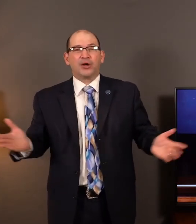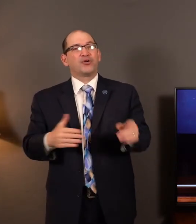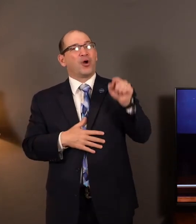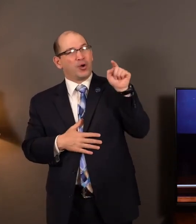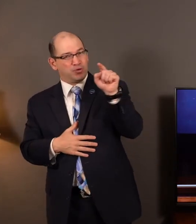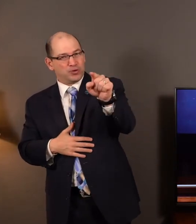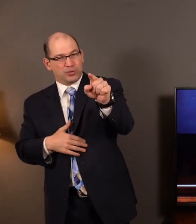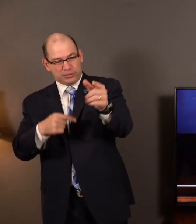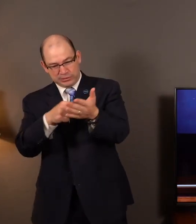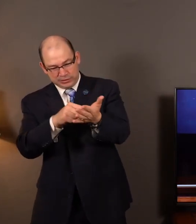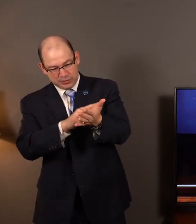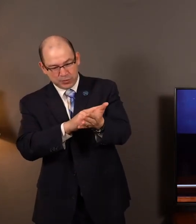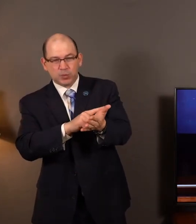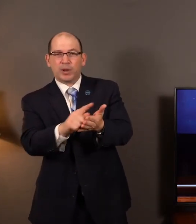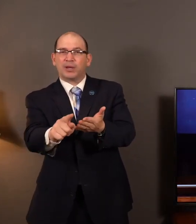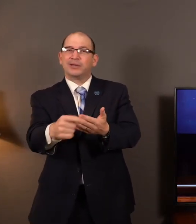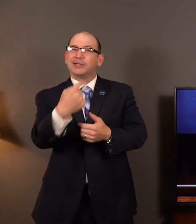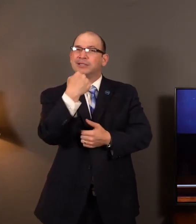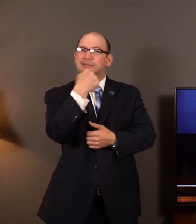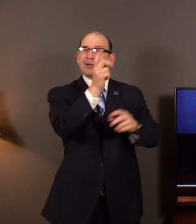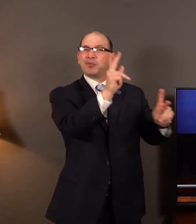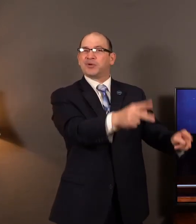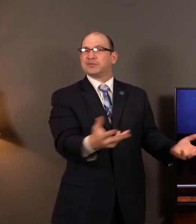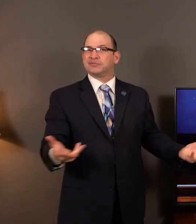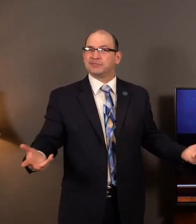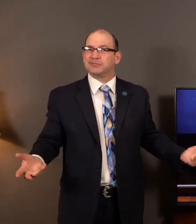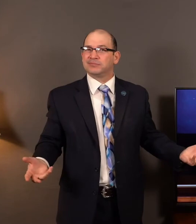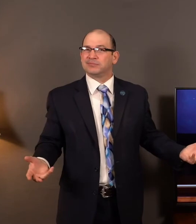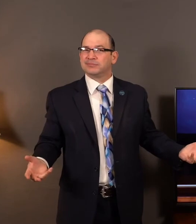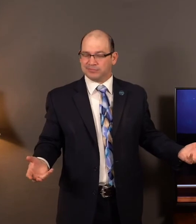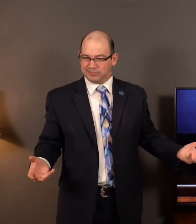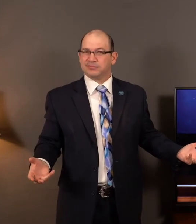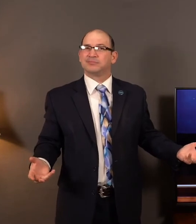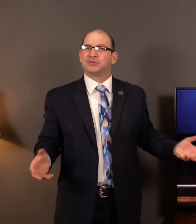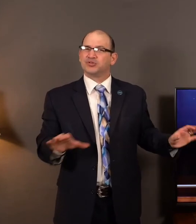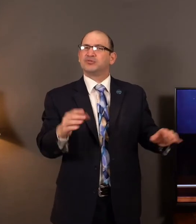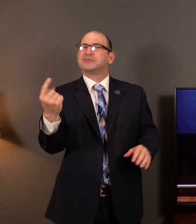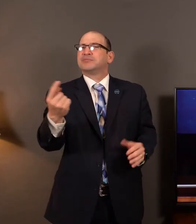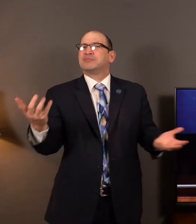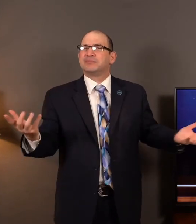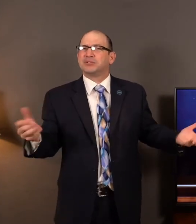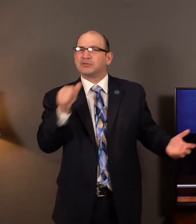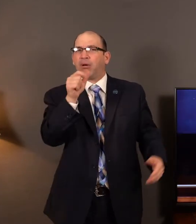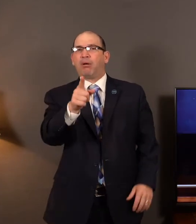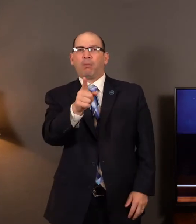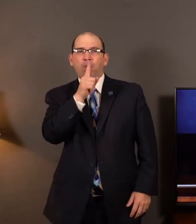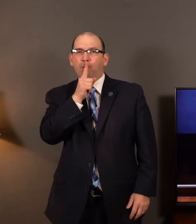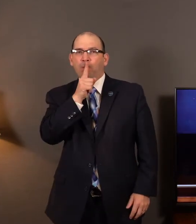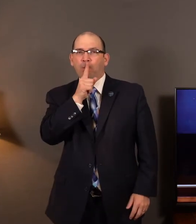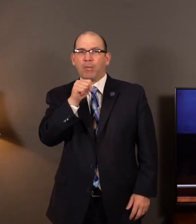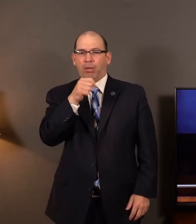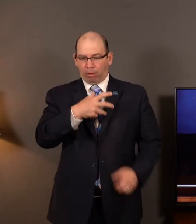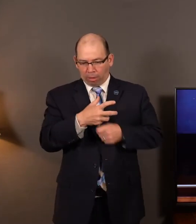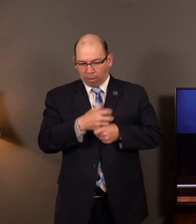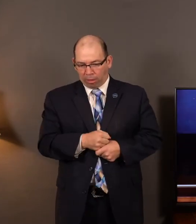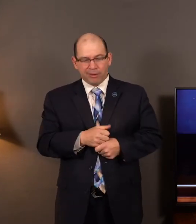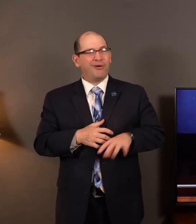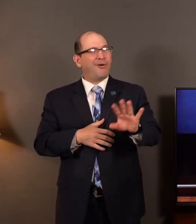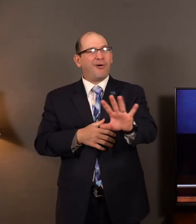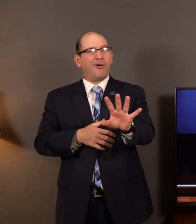this week, tell us about it. Do something with it. God's given you the wonderful gift